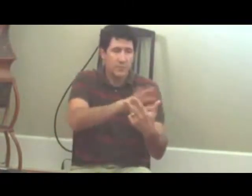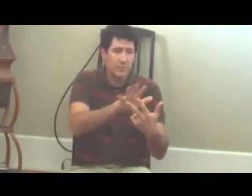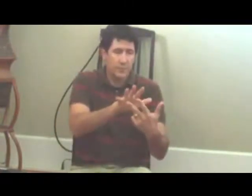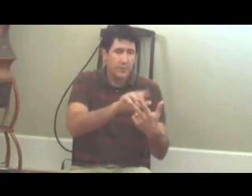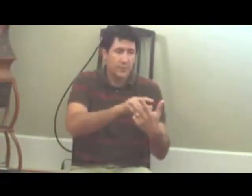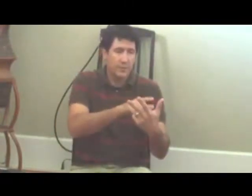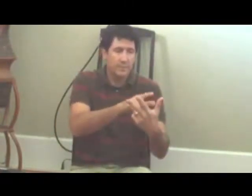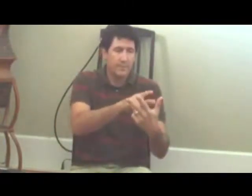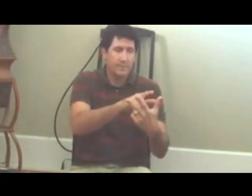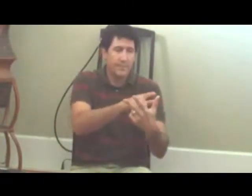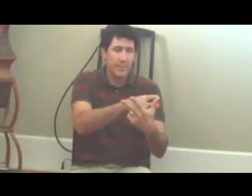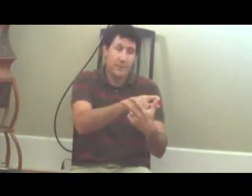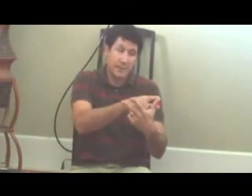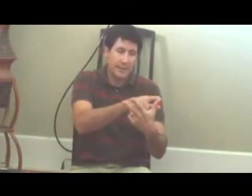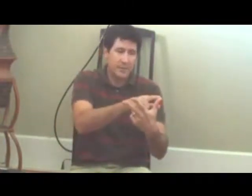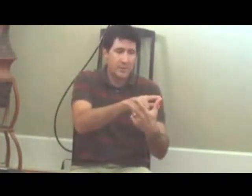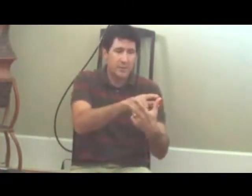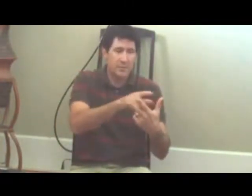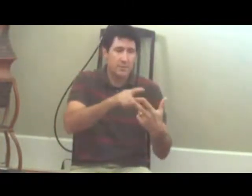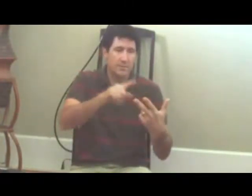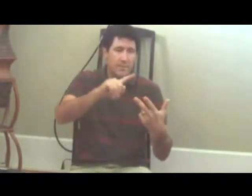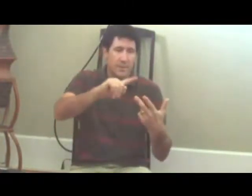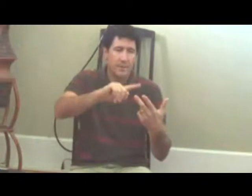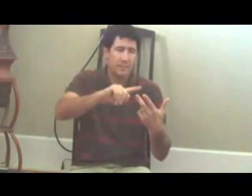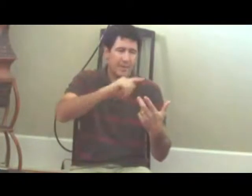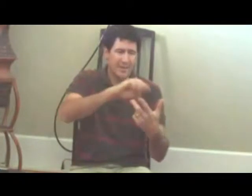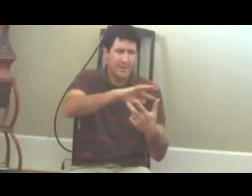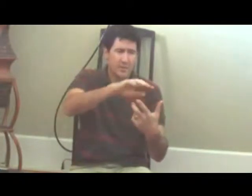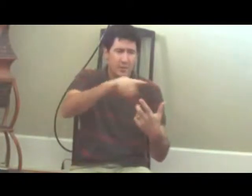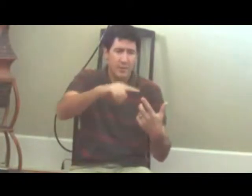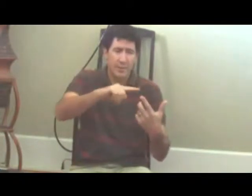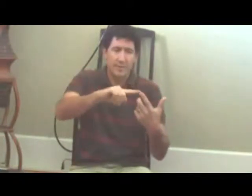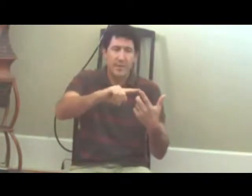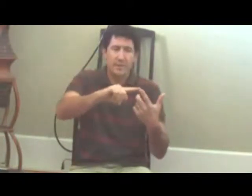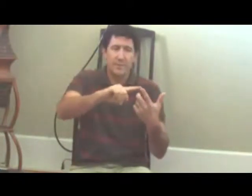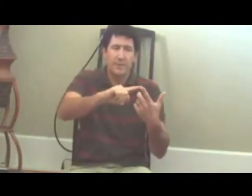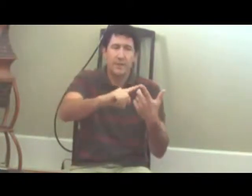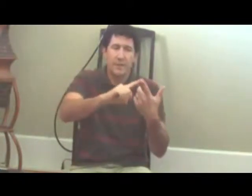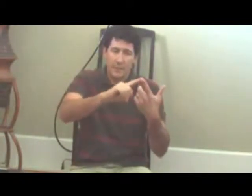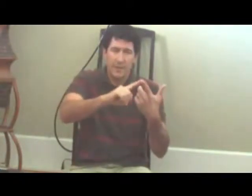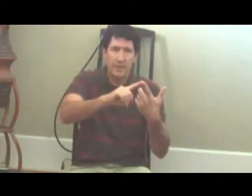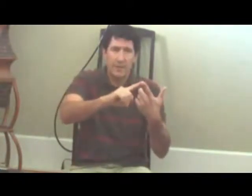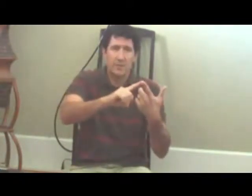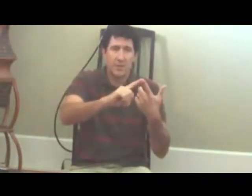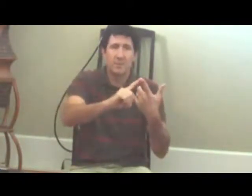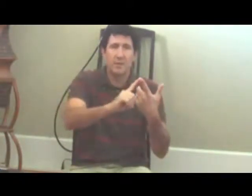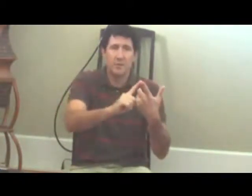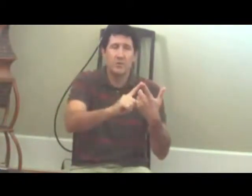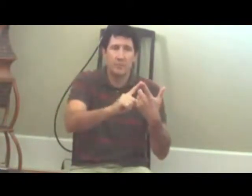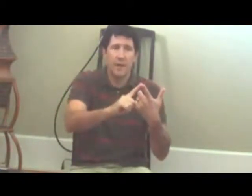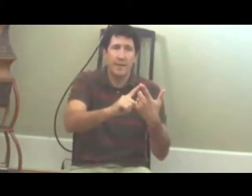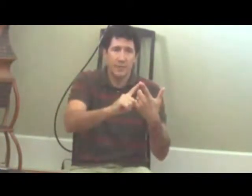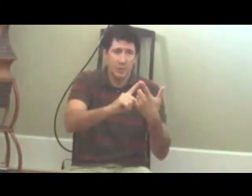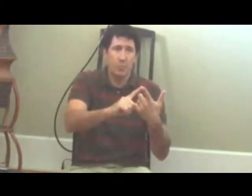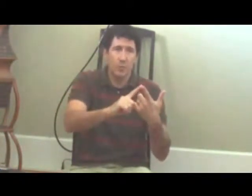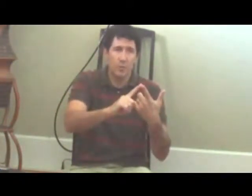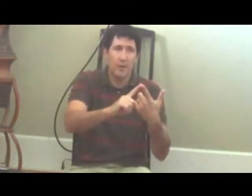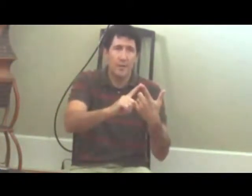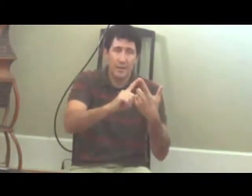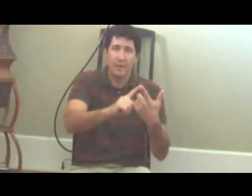first three. Life sucks, but it doesn't suck in itself. It sucks because your mind is a sport of black and never